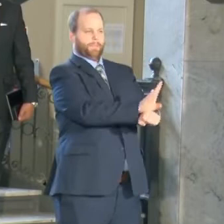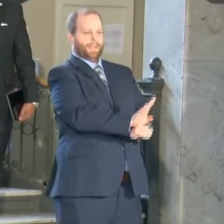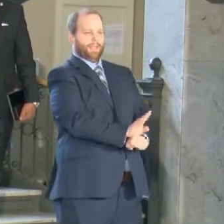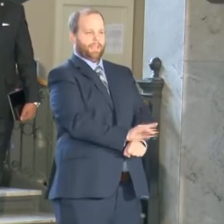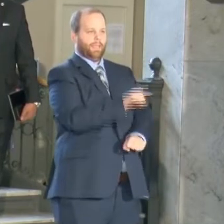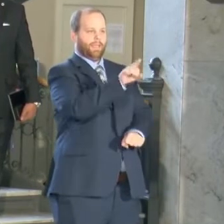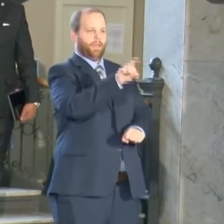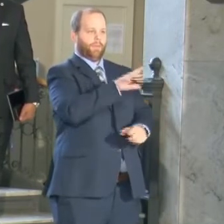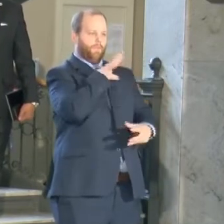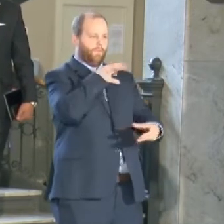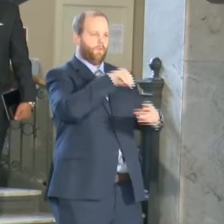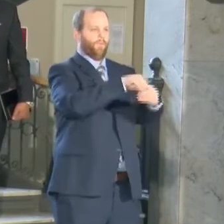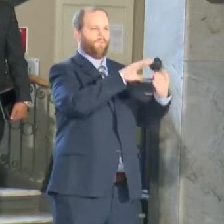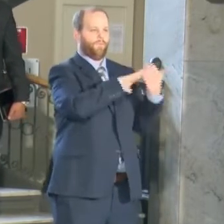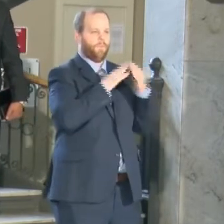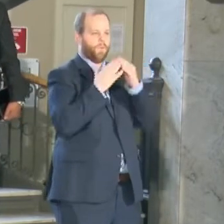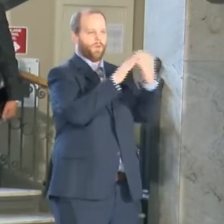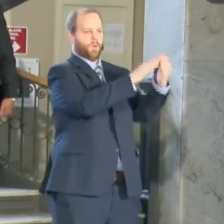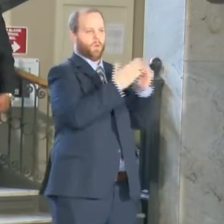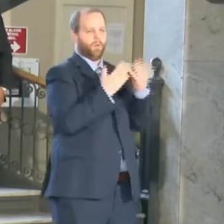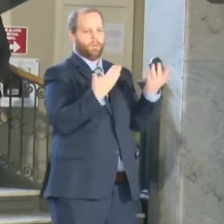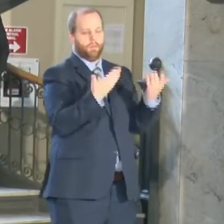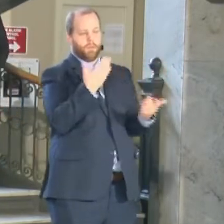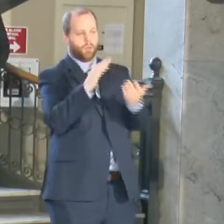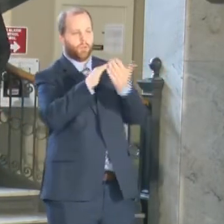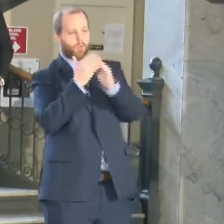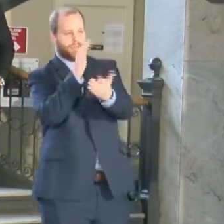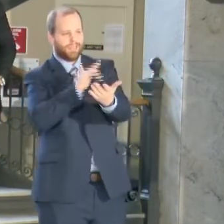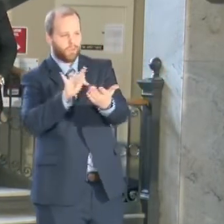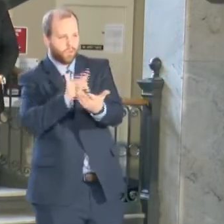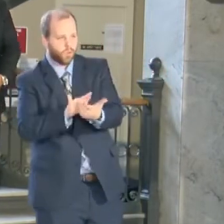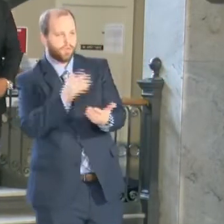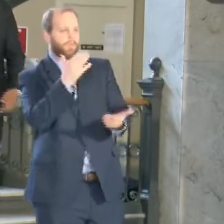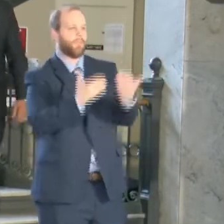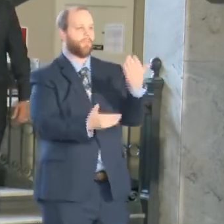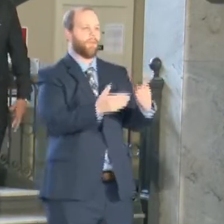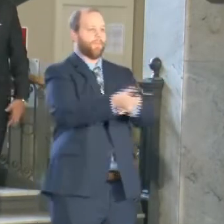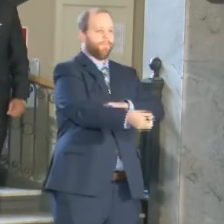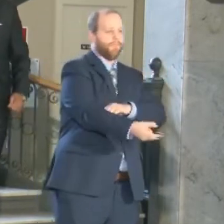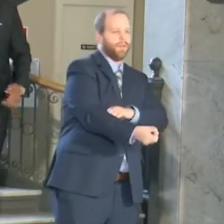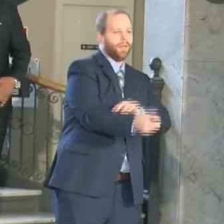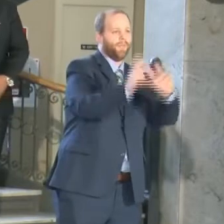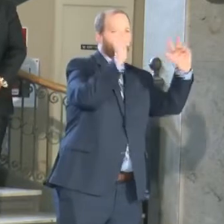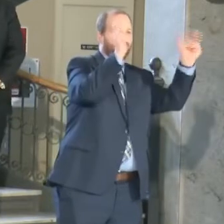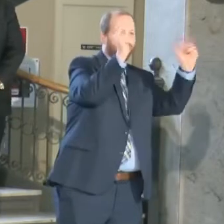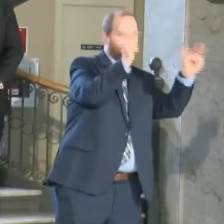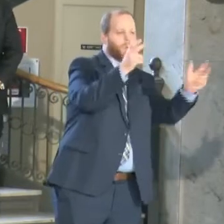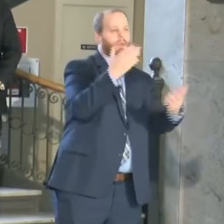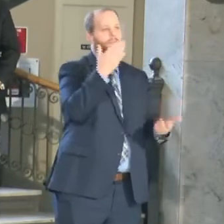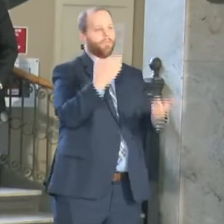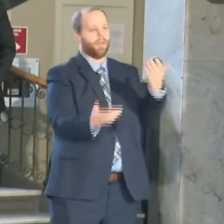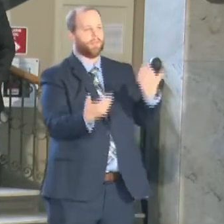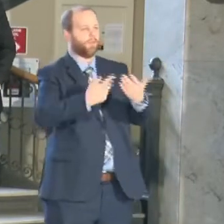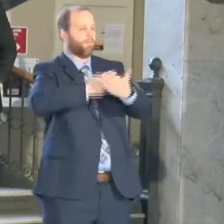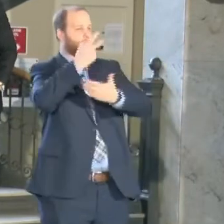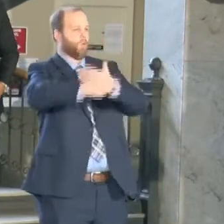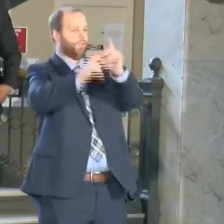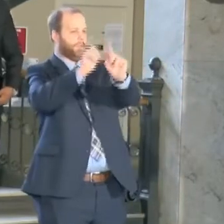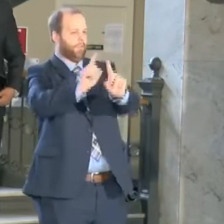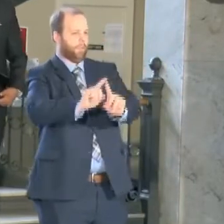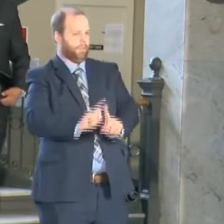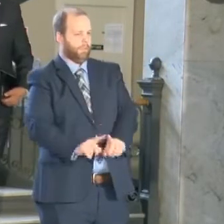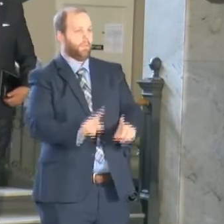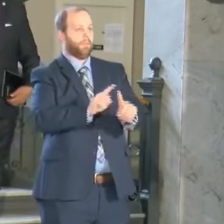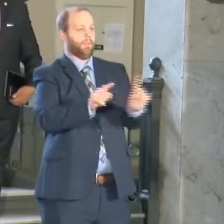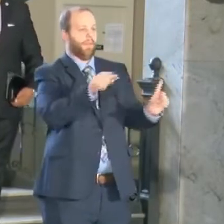community programs. They need to be in our community centers. They need to focus on our midnight basketball. They need to focus on these 11 programs that we'll be focusing on. But also they